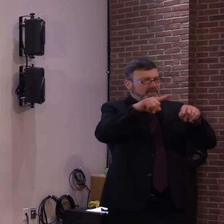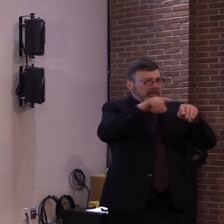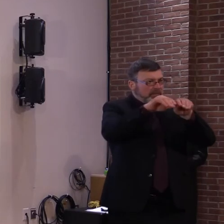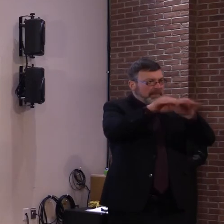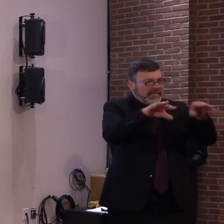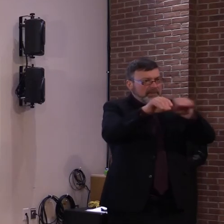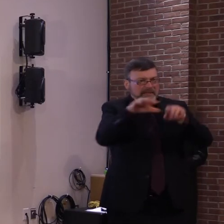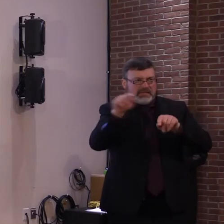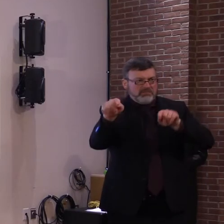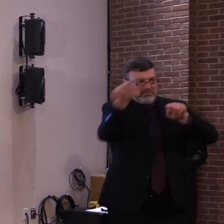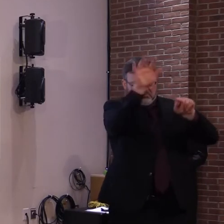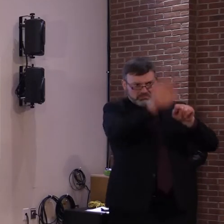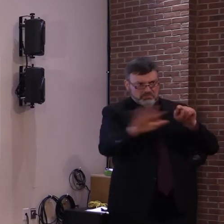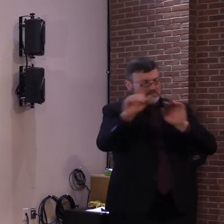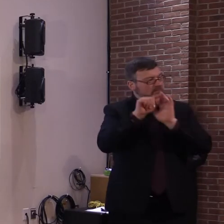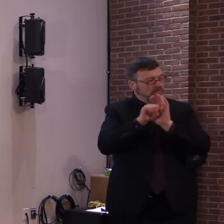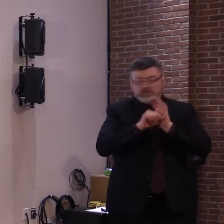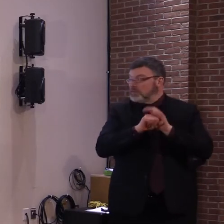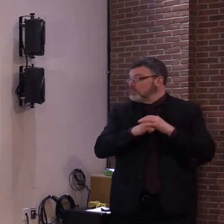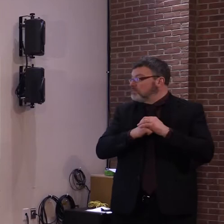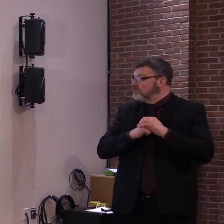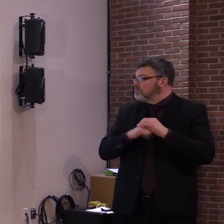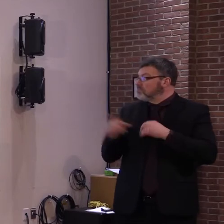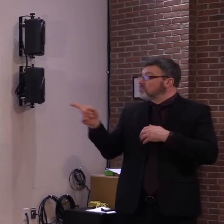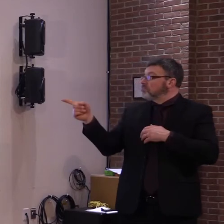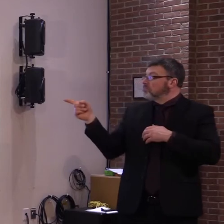take a little deeper look at our outbreak data.